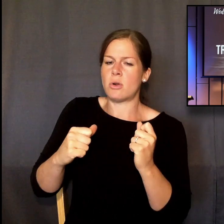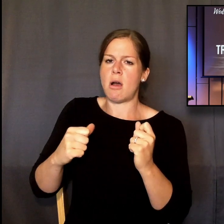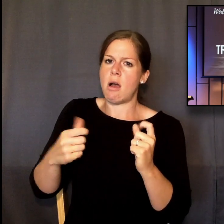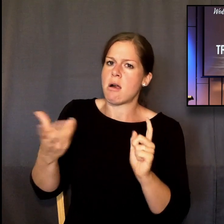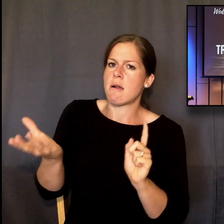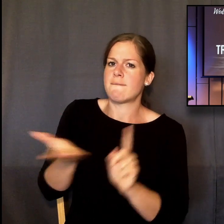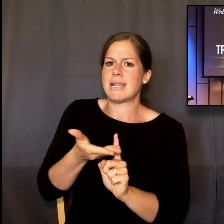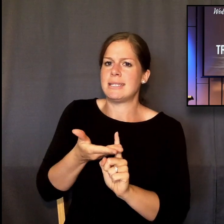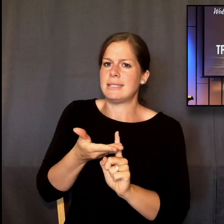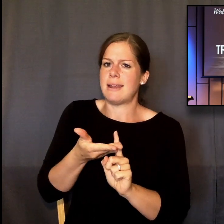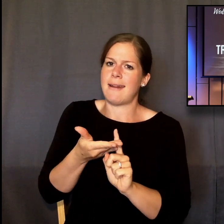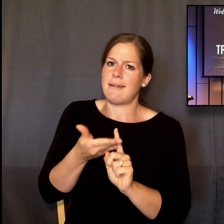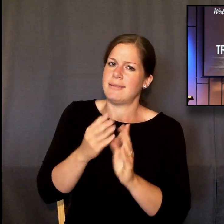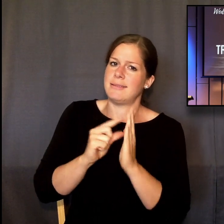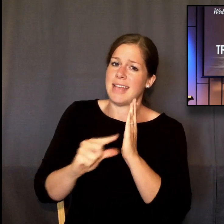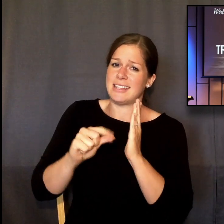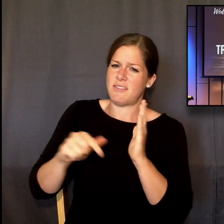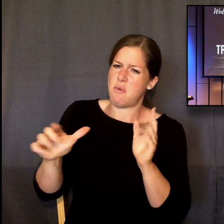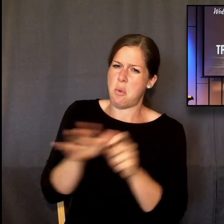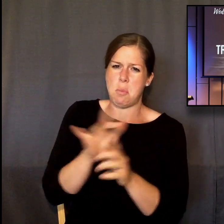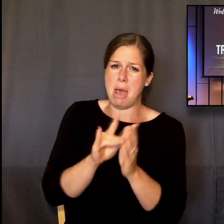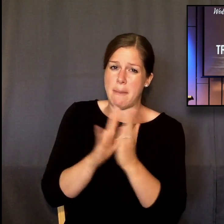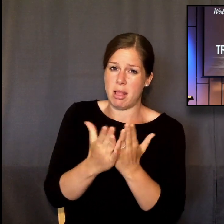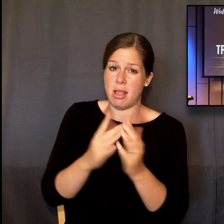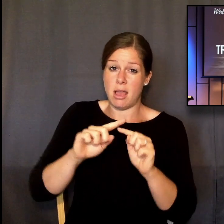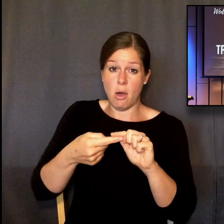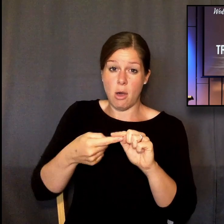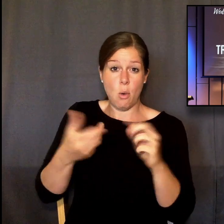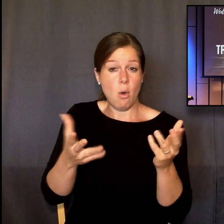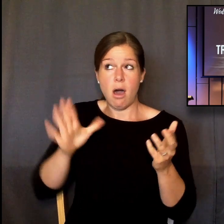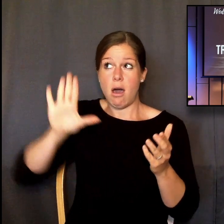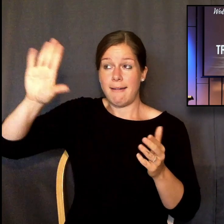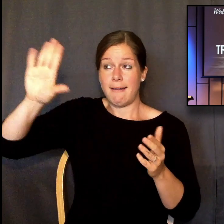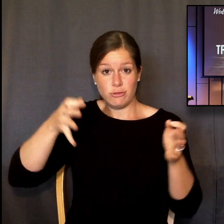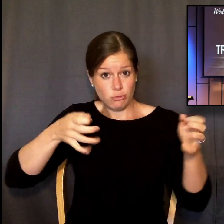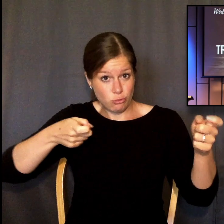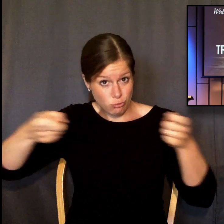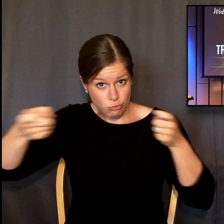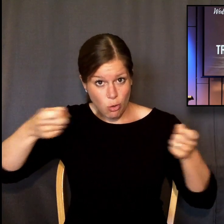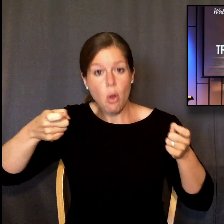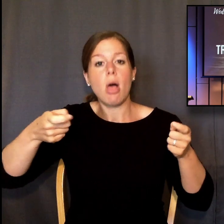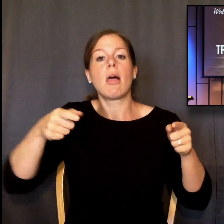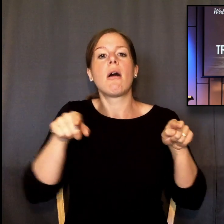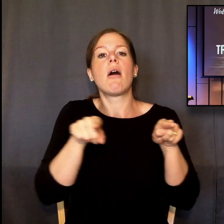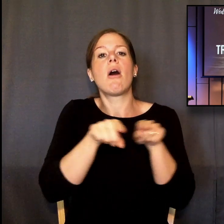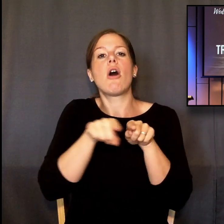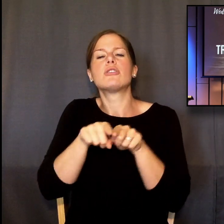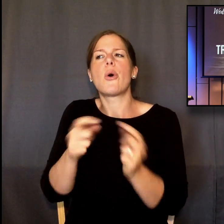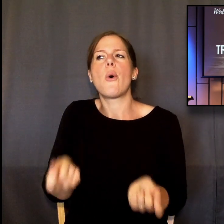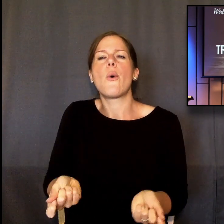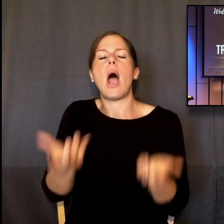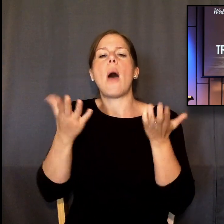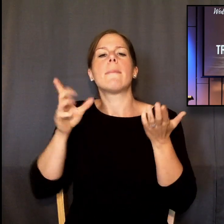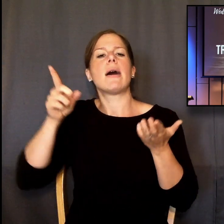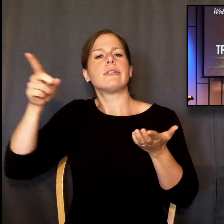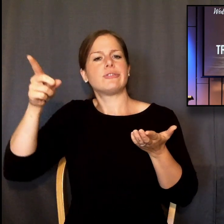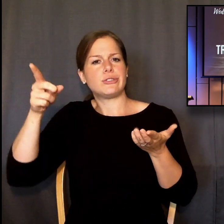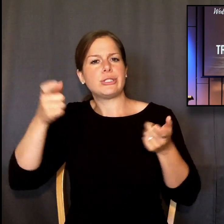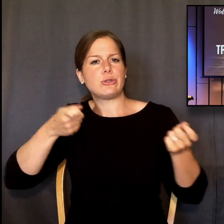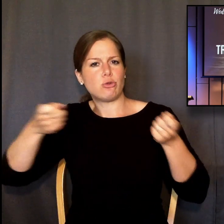in the entire Bible, not only on the fact of God's control of the universe, but the extent of God's control of the